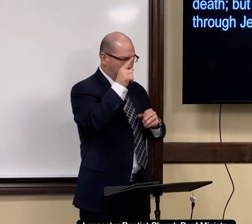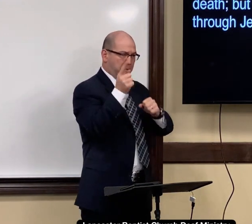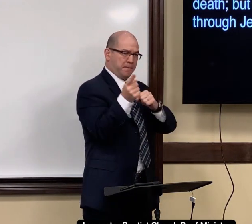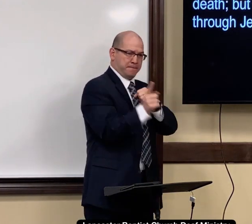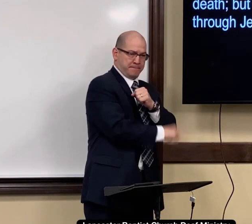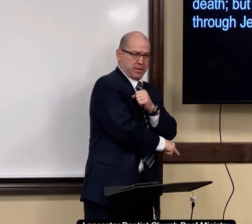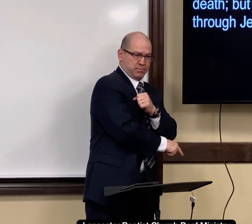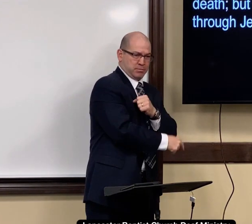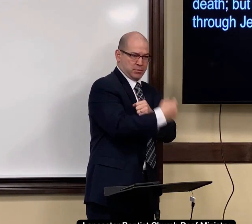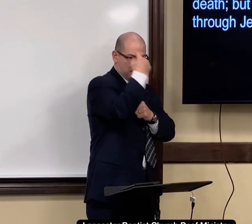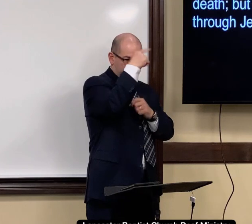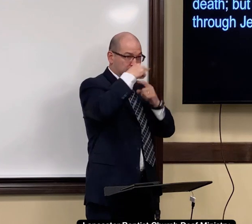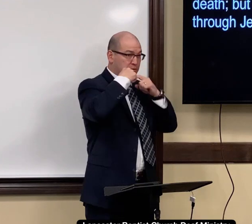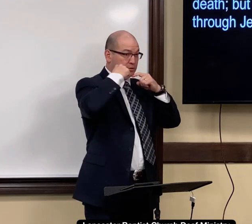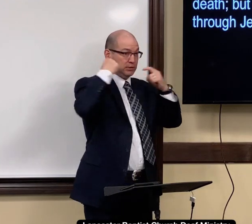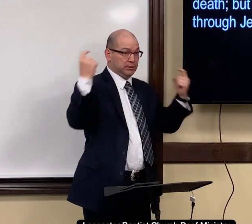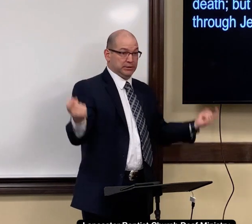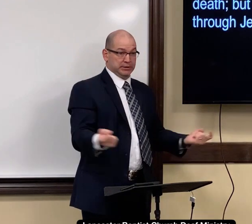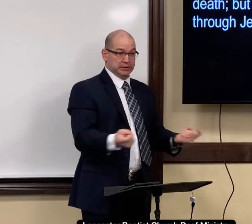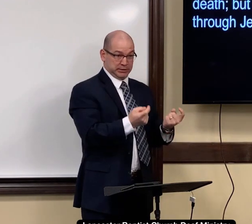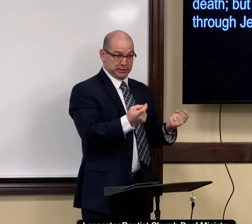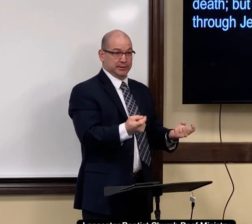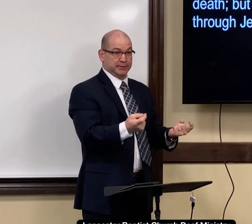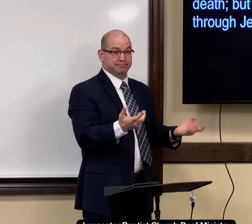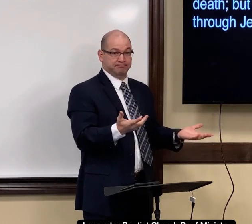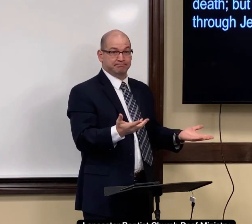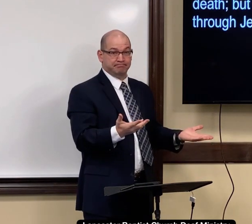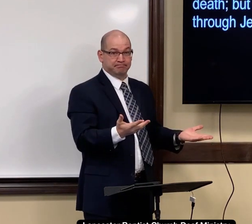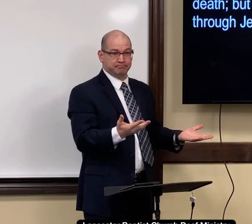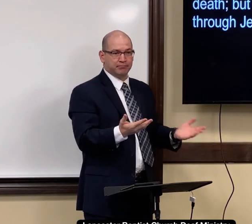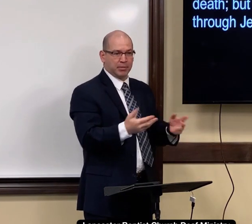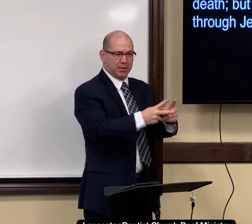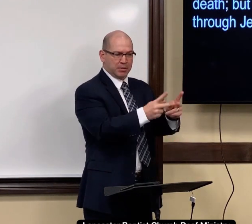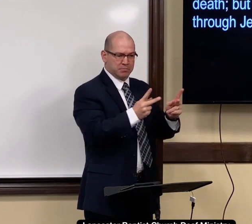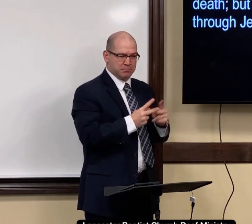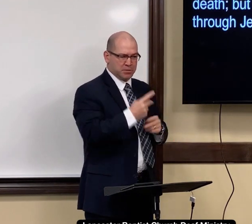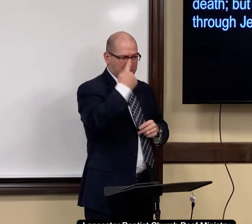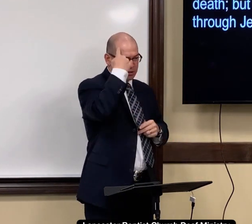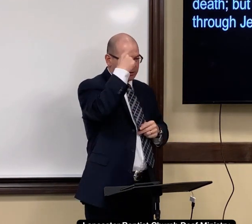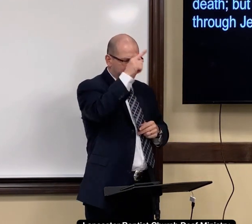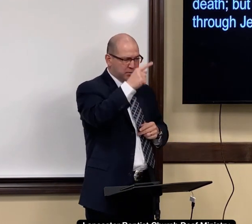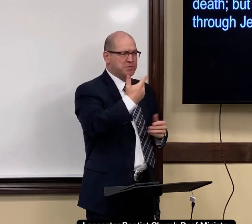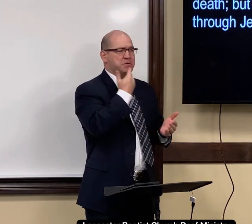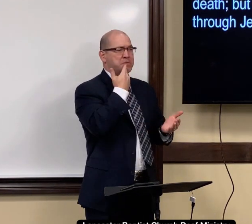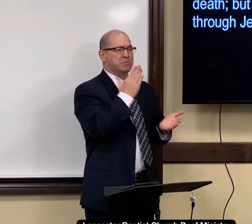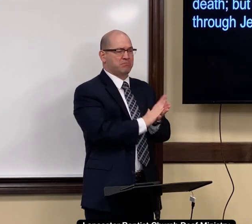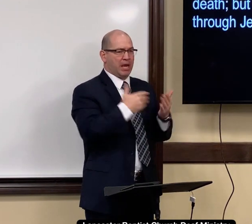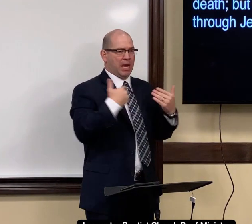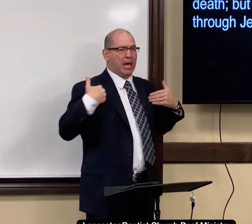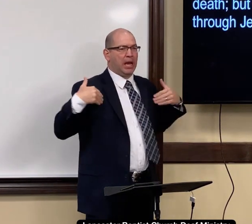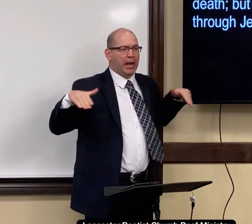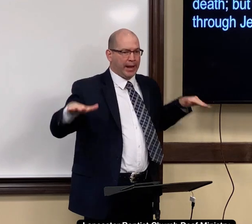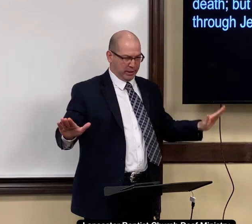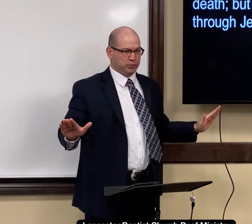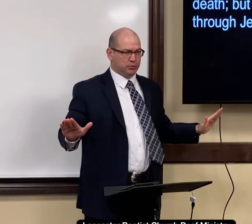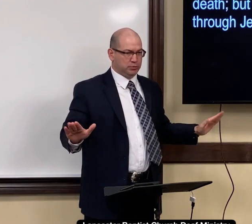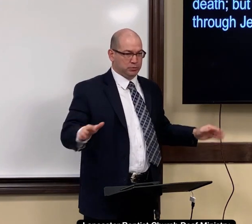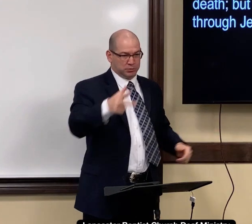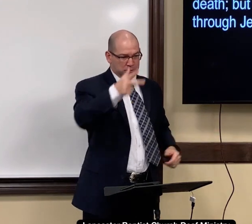And God has made a place of punishment. For sin. A place for. Also